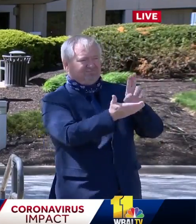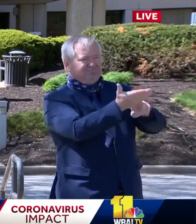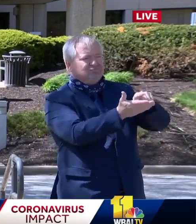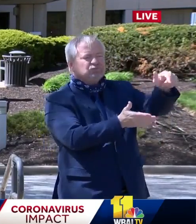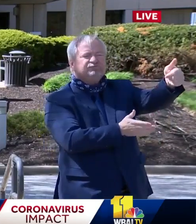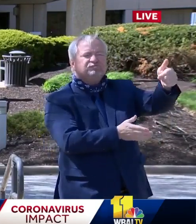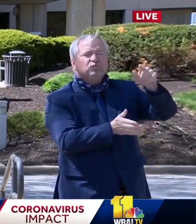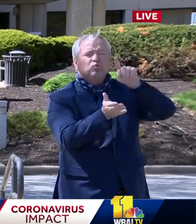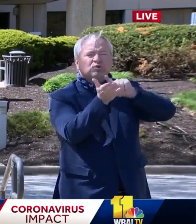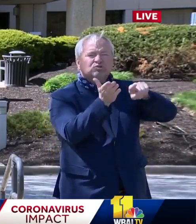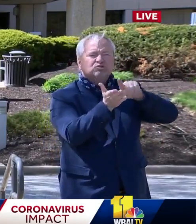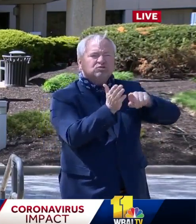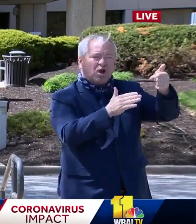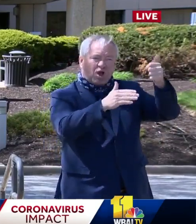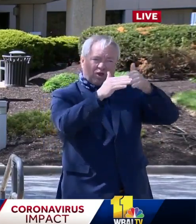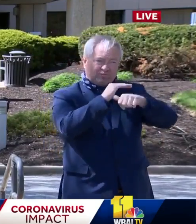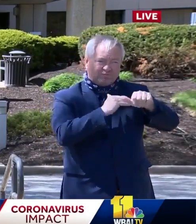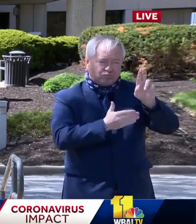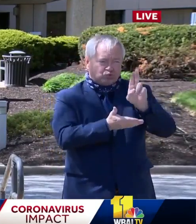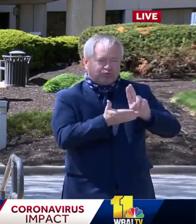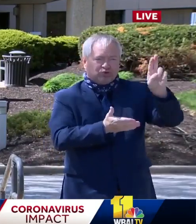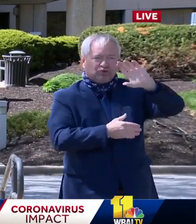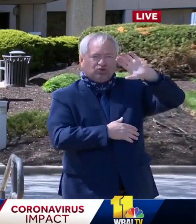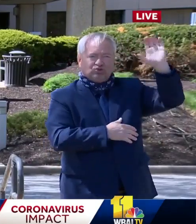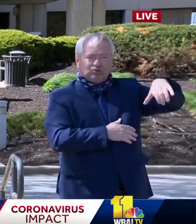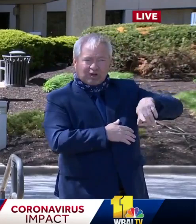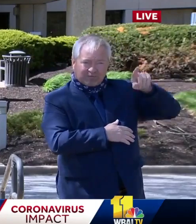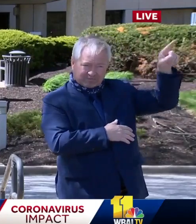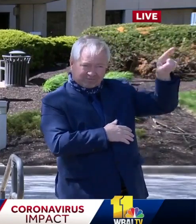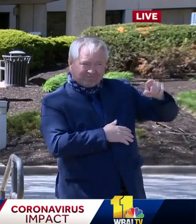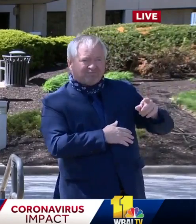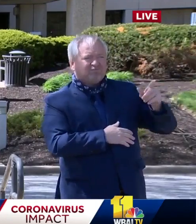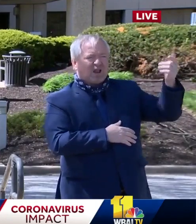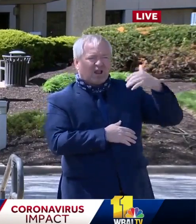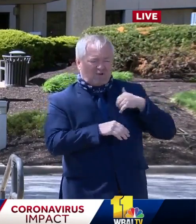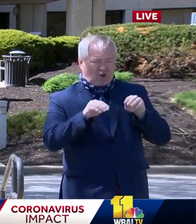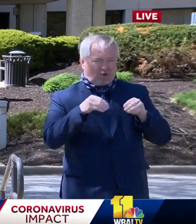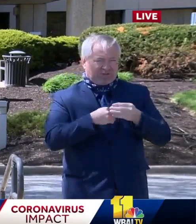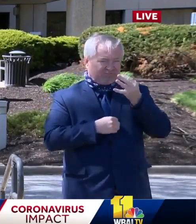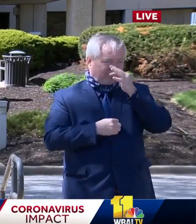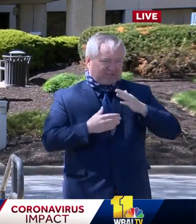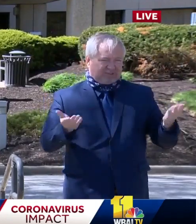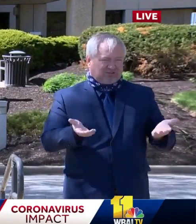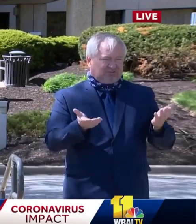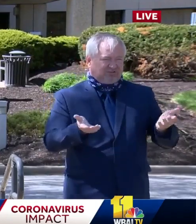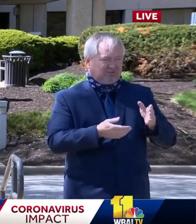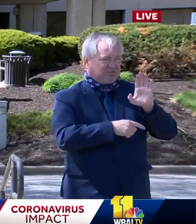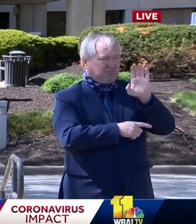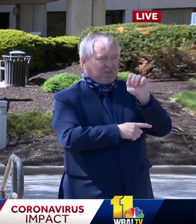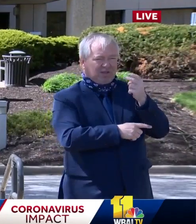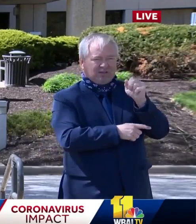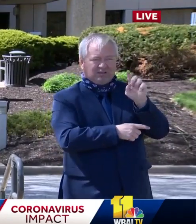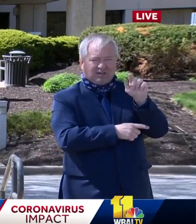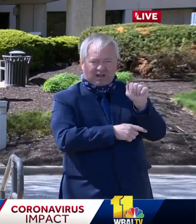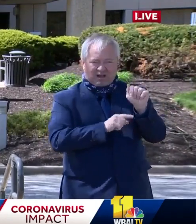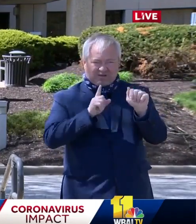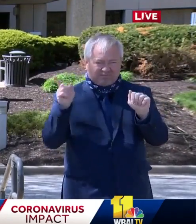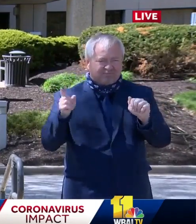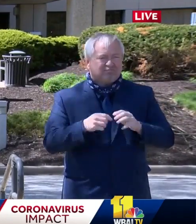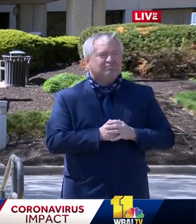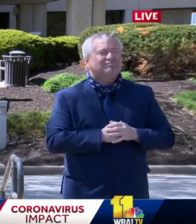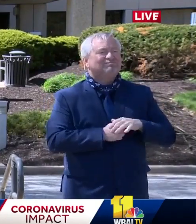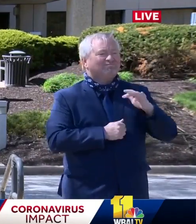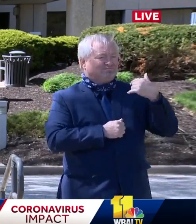by the University of Chicago, with corporate offices in Bethesda. Under this agreement, we will quadruple